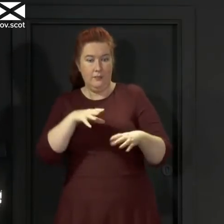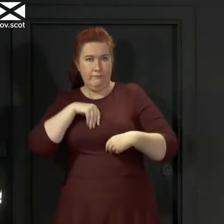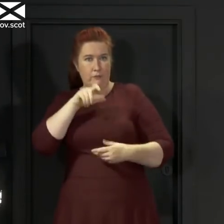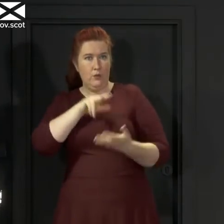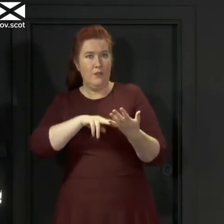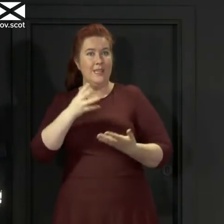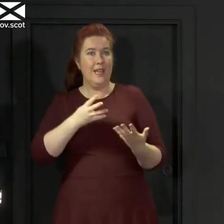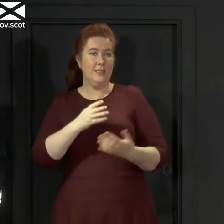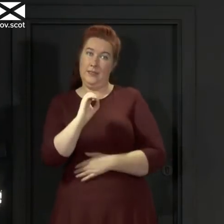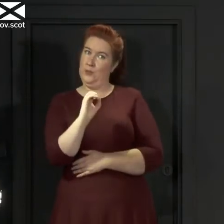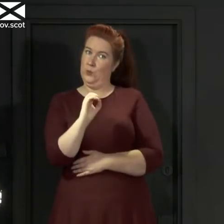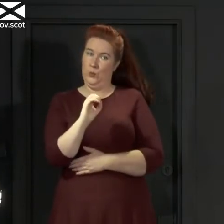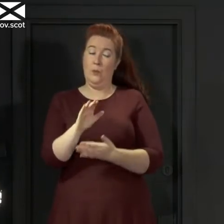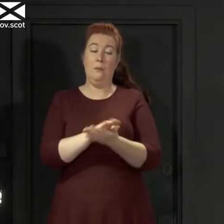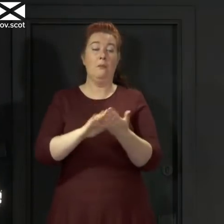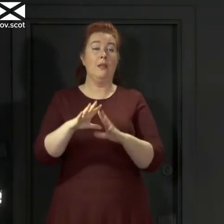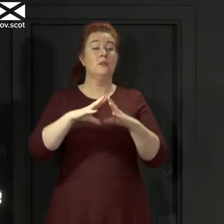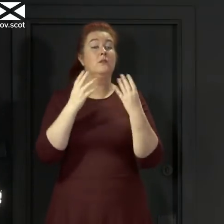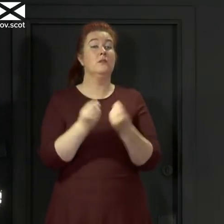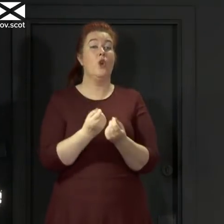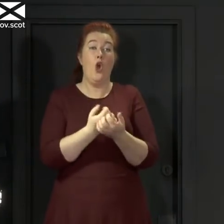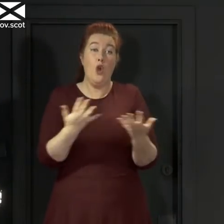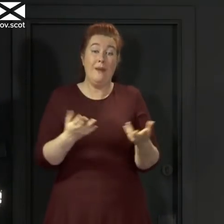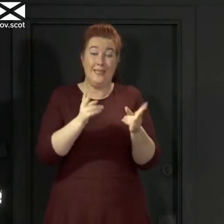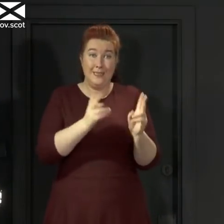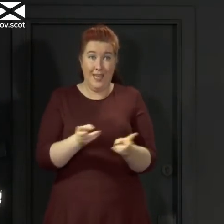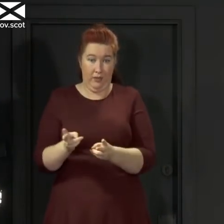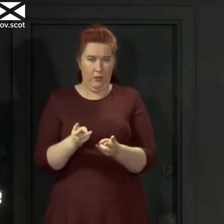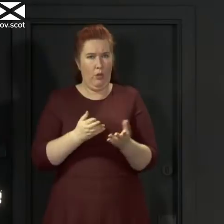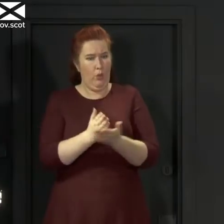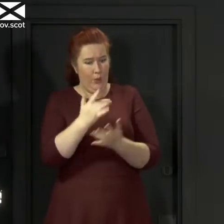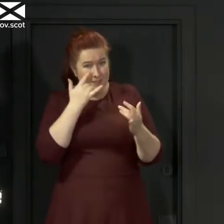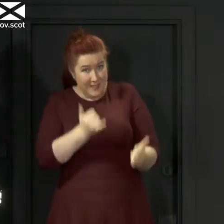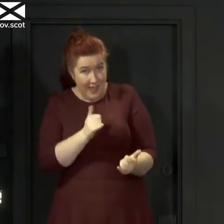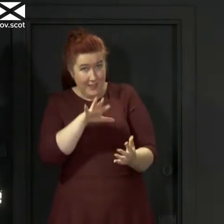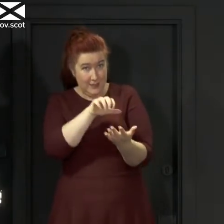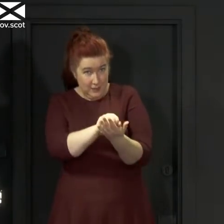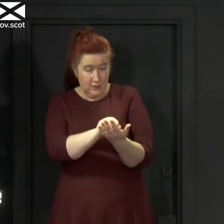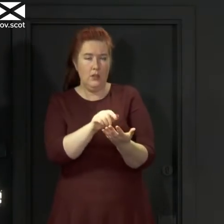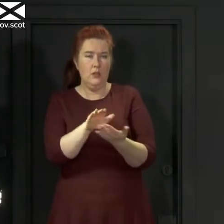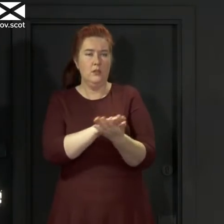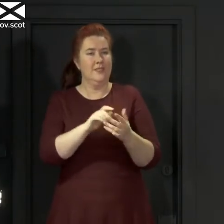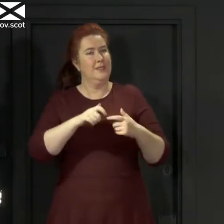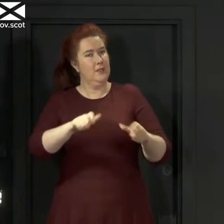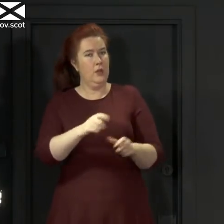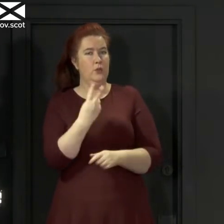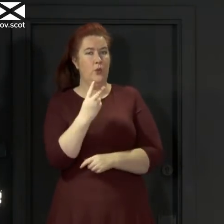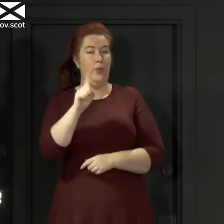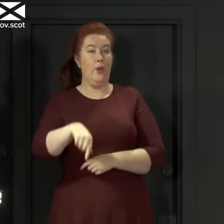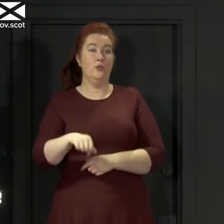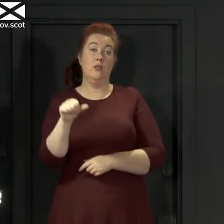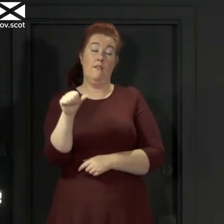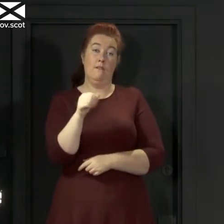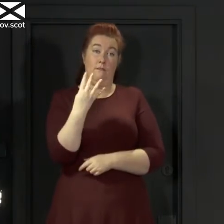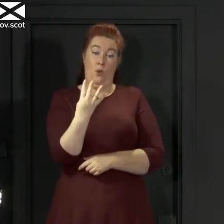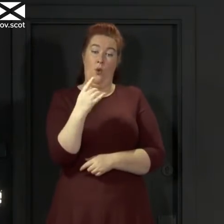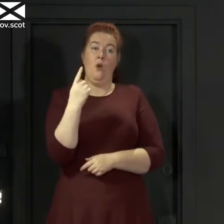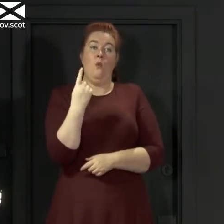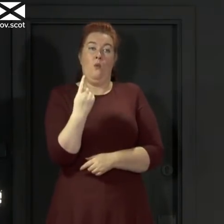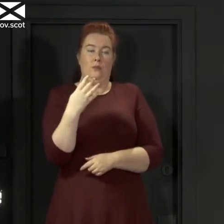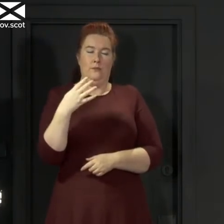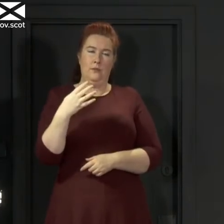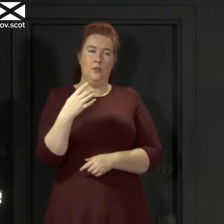so the total number of deaths under this particular measure, therefore remains at 2,491.